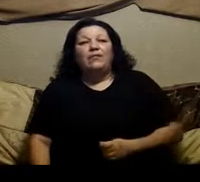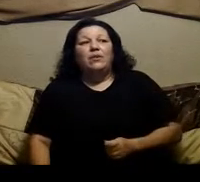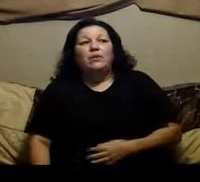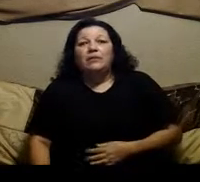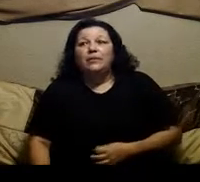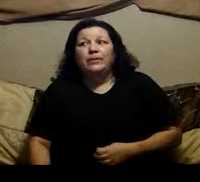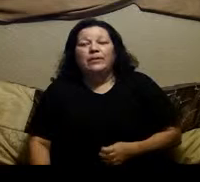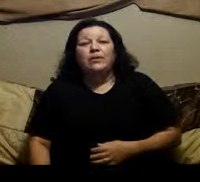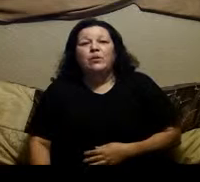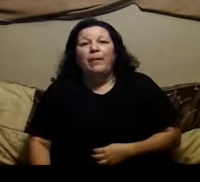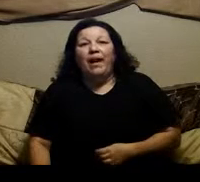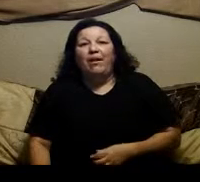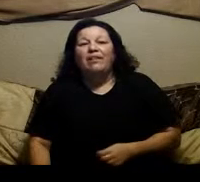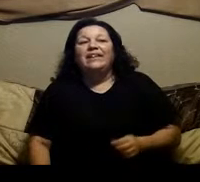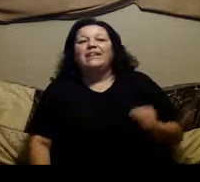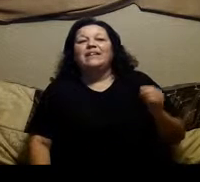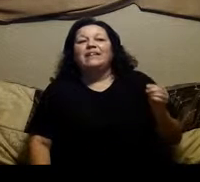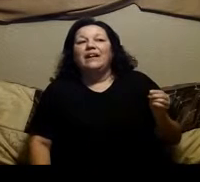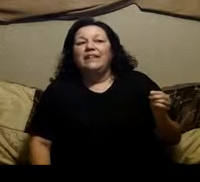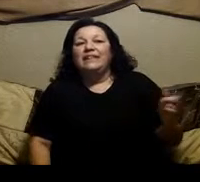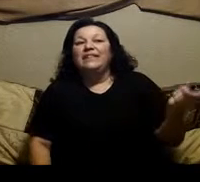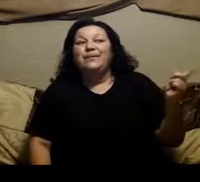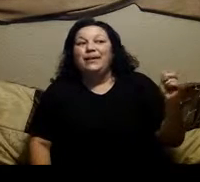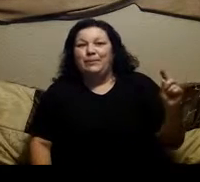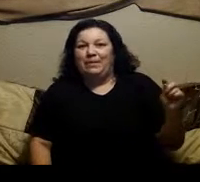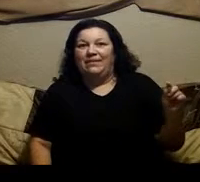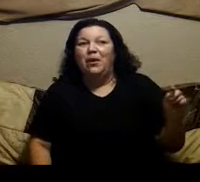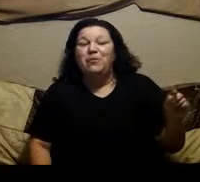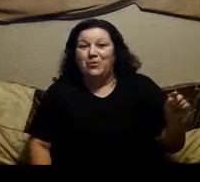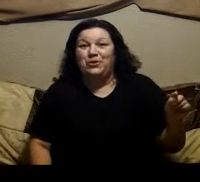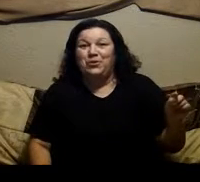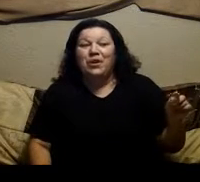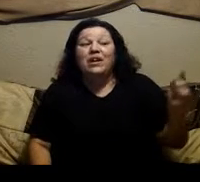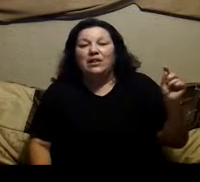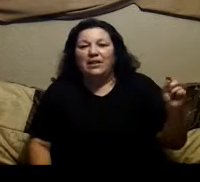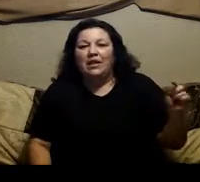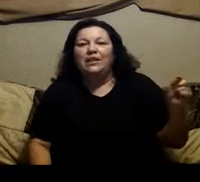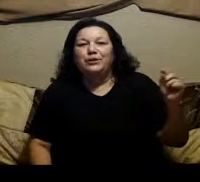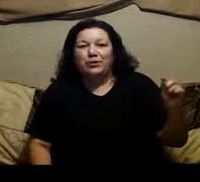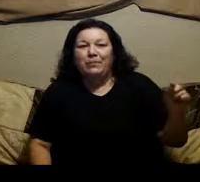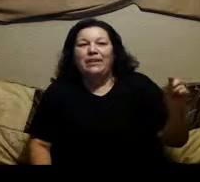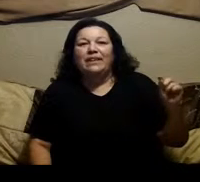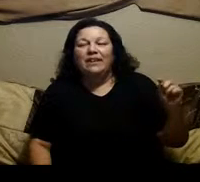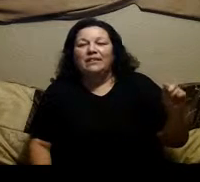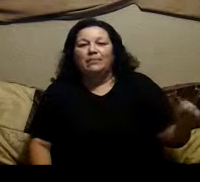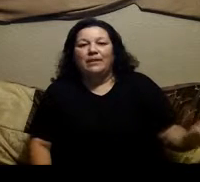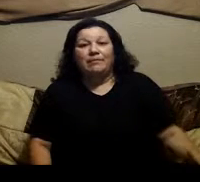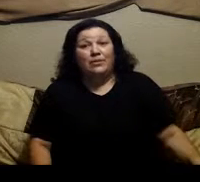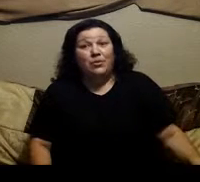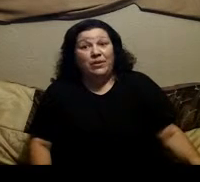horrible irritable bowel and then i see the husband coming through the door yelling and screaming at the kids and i'm like well no